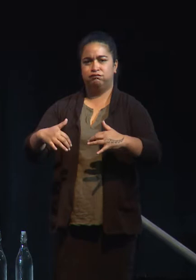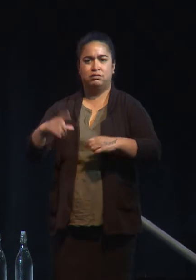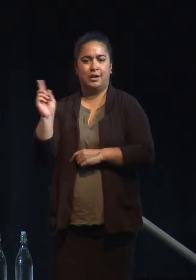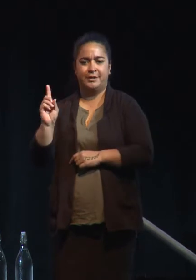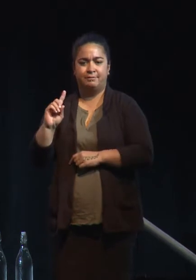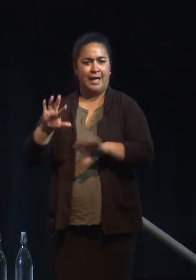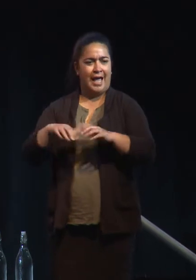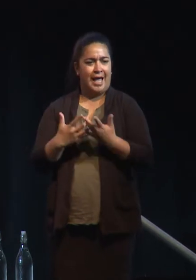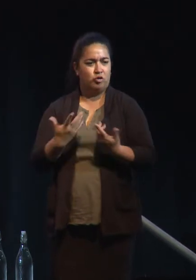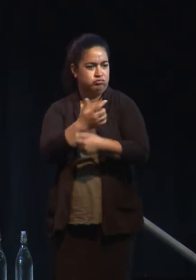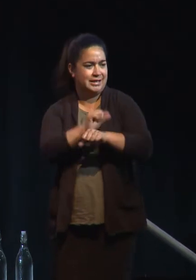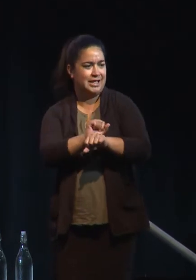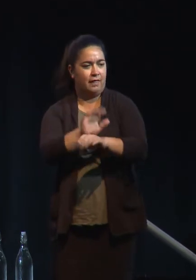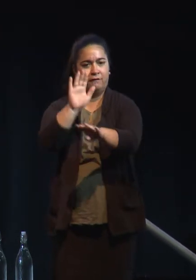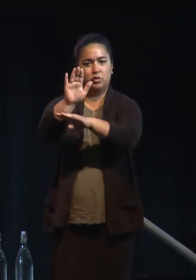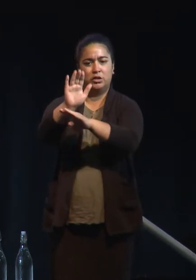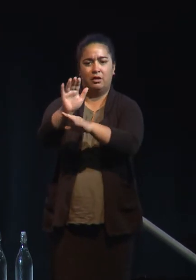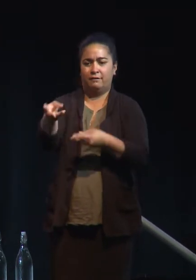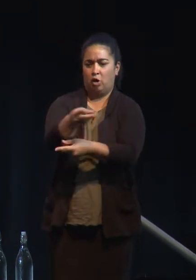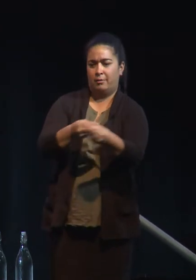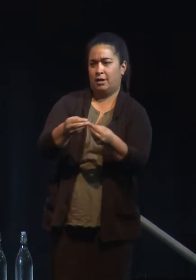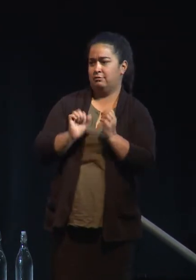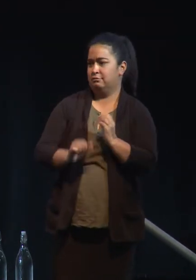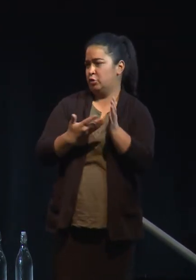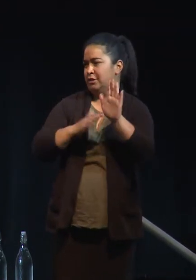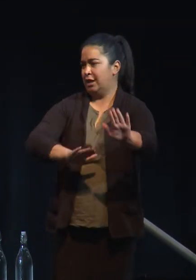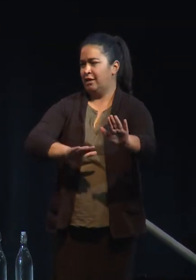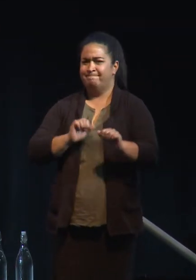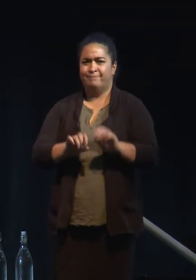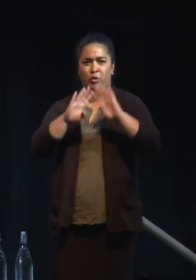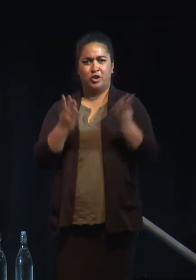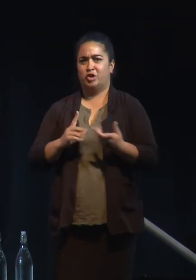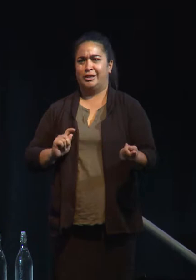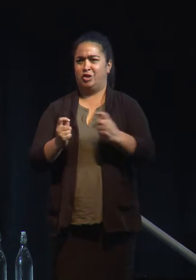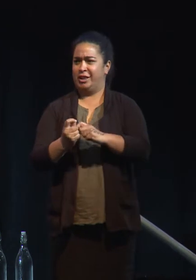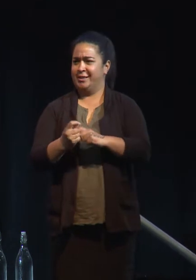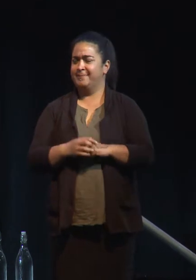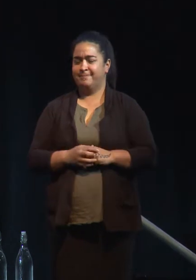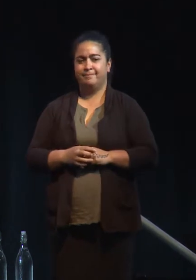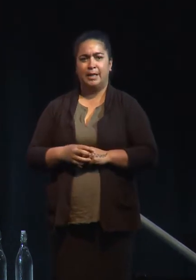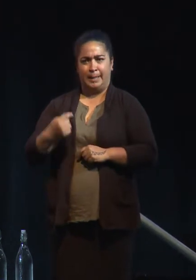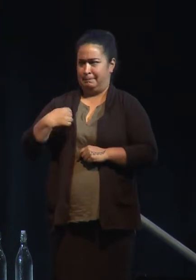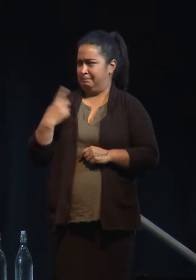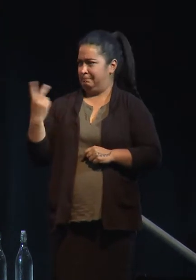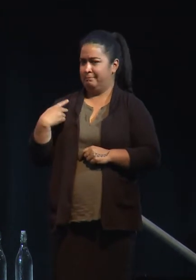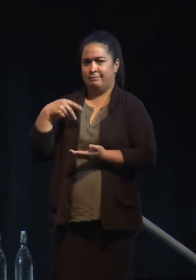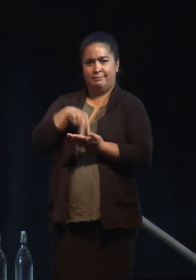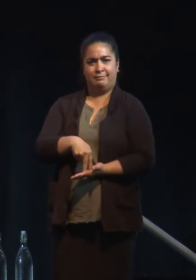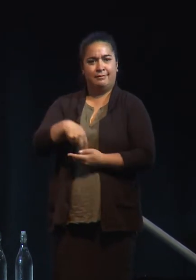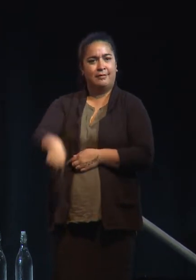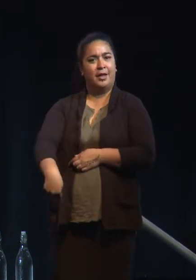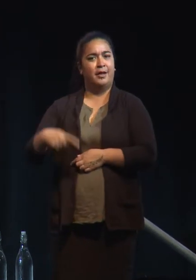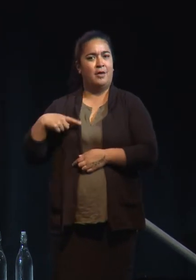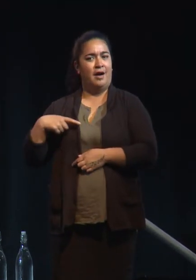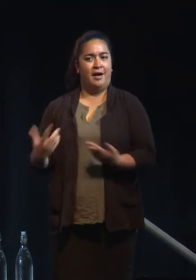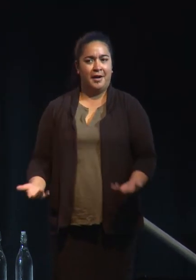the New Zealand economy in a changing world. So why are we standing up here to